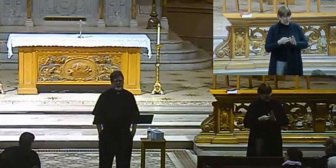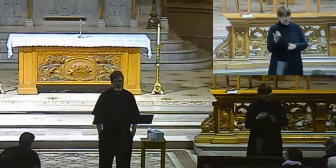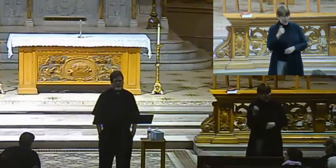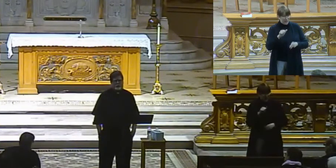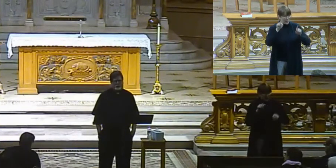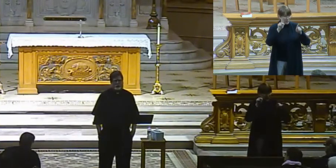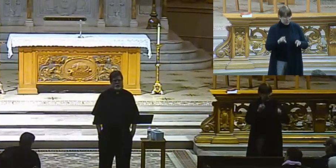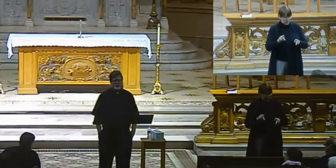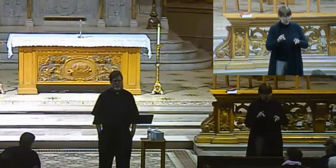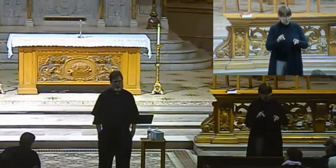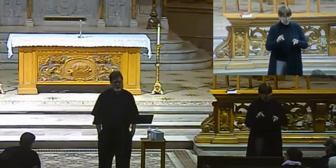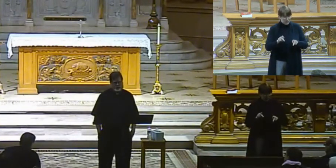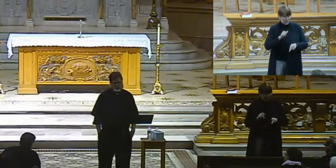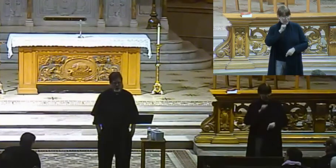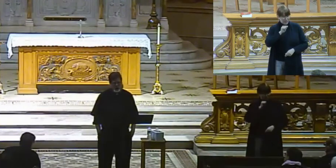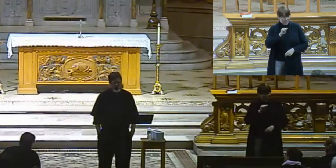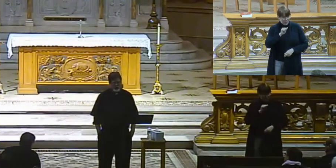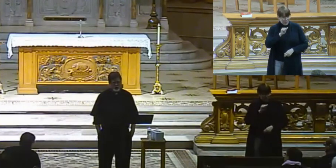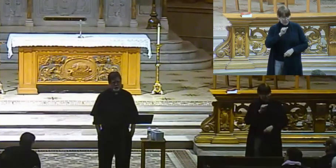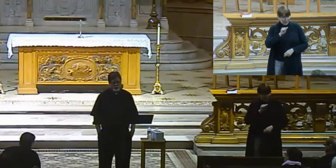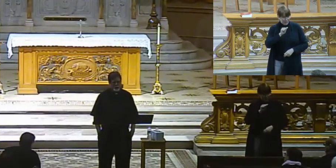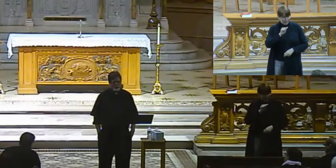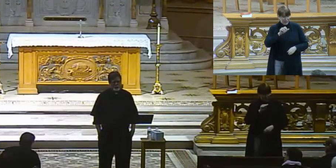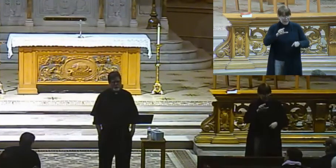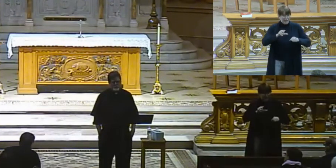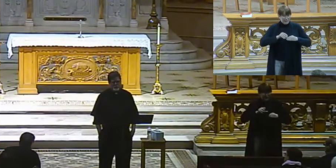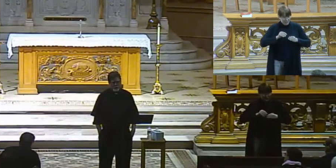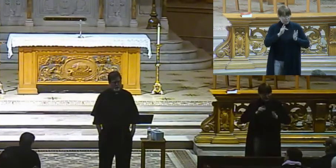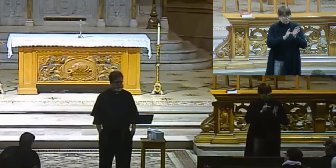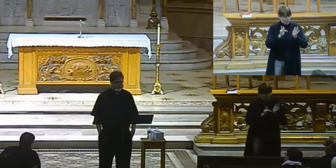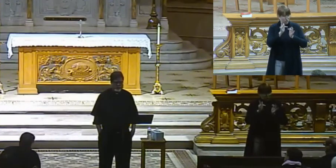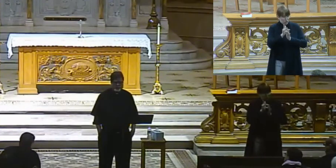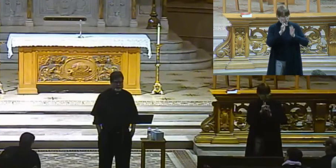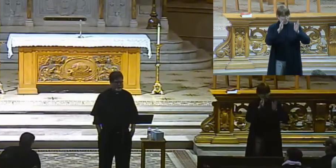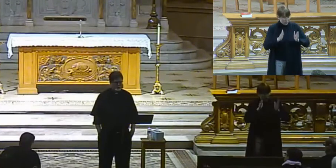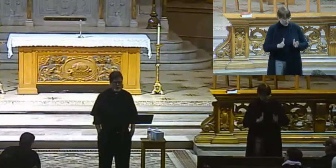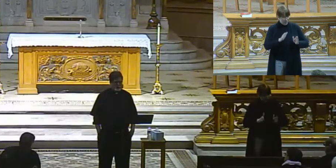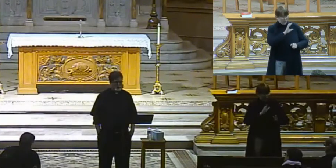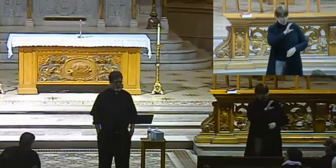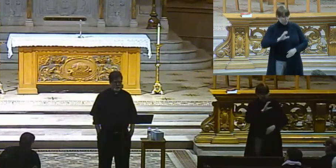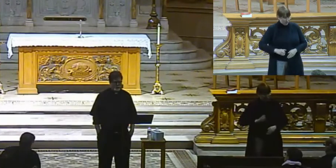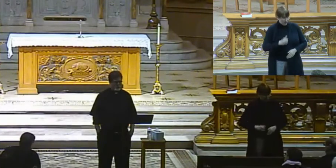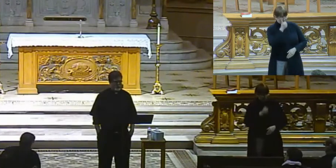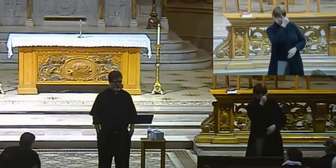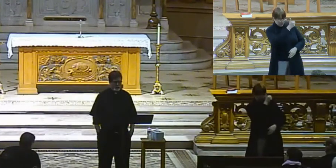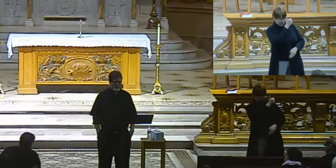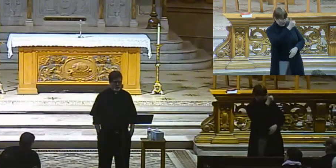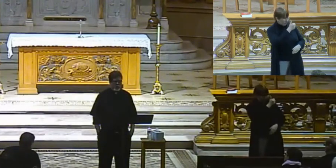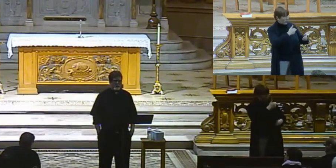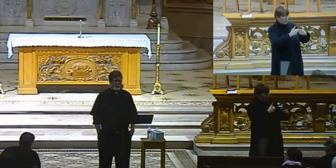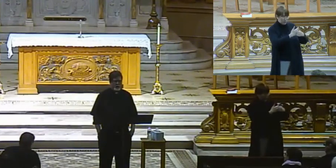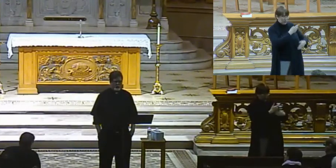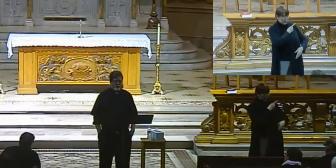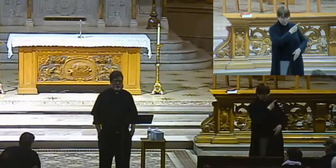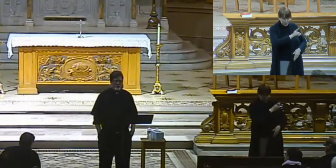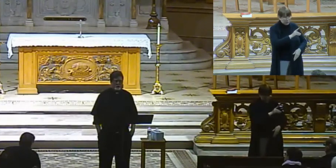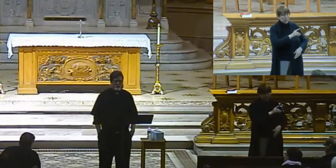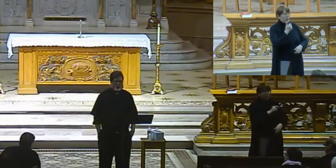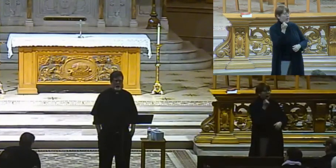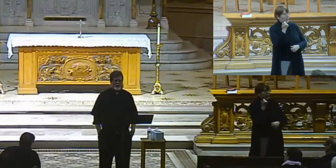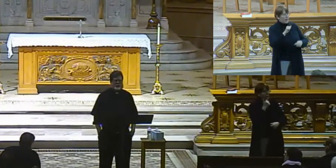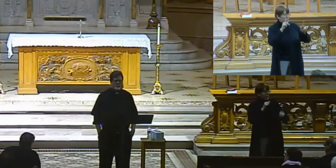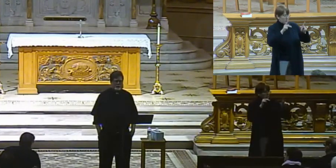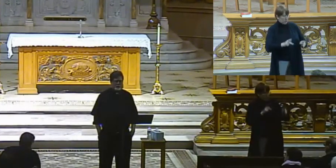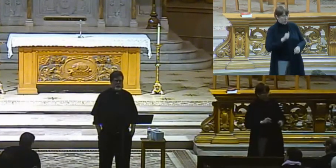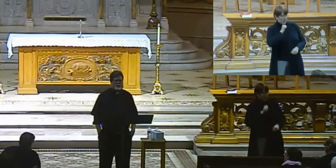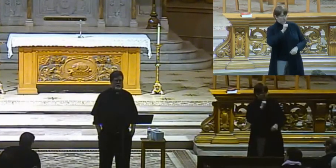accept Jesus Christ as their Lord and Savior, whether as Catholics or Protestants or Orthodox or whatever, but anyone who does